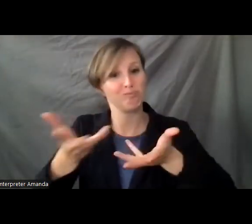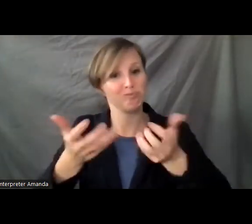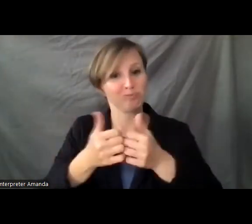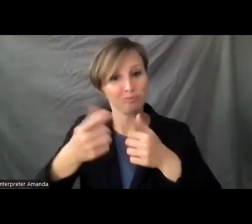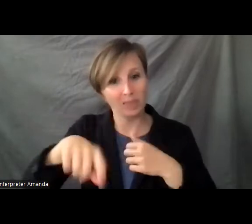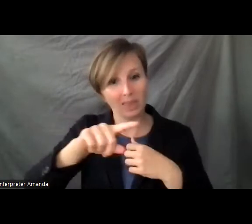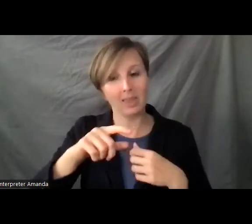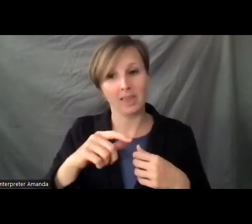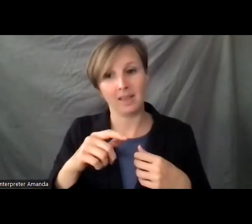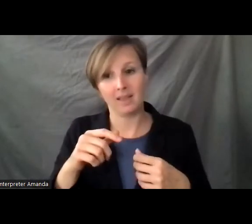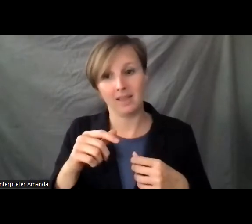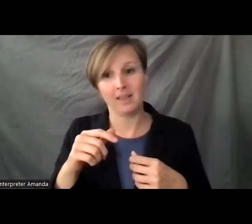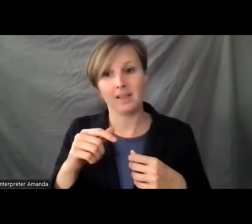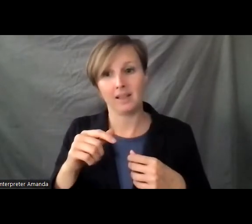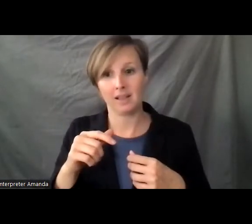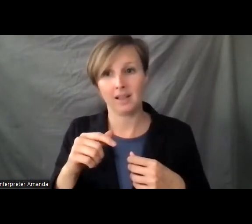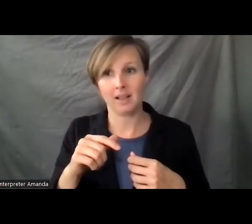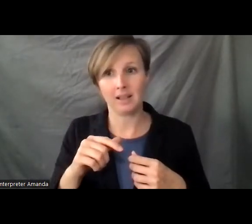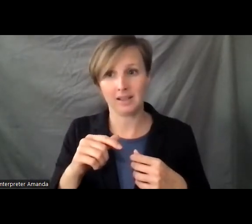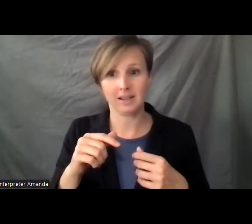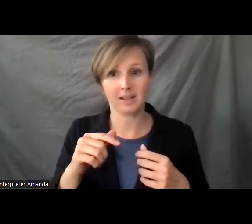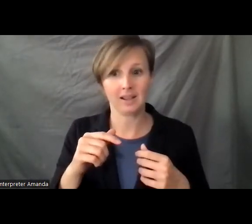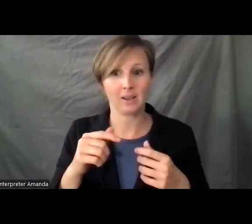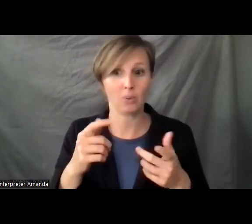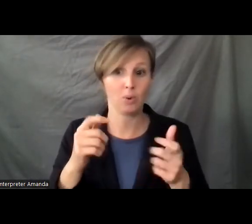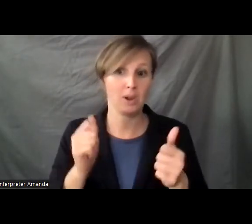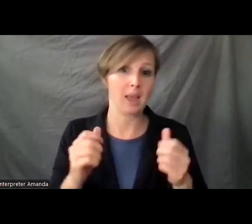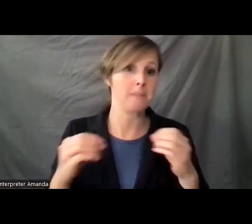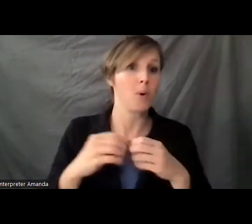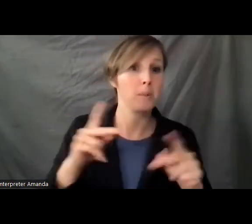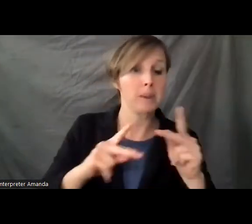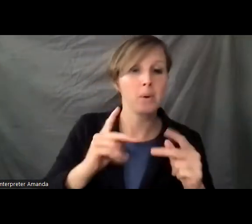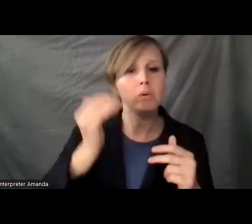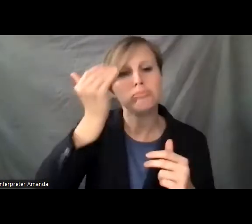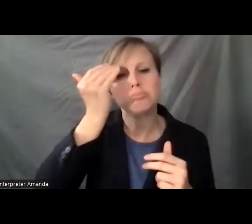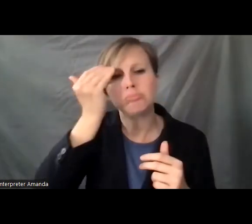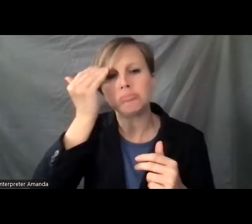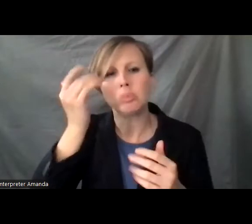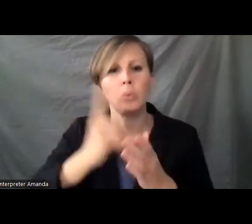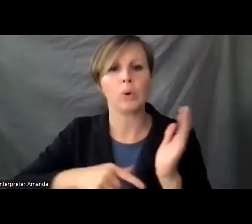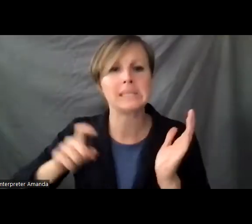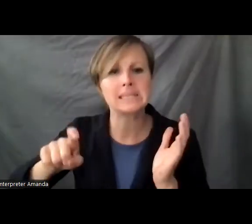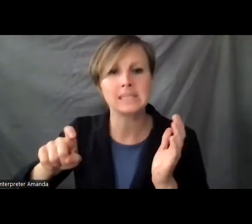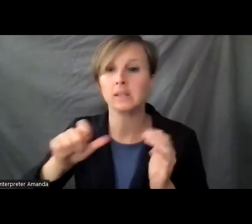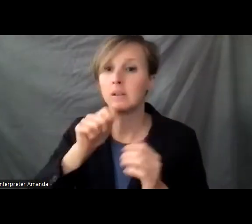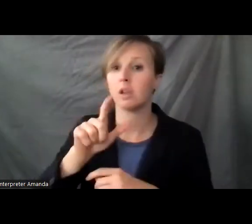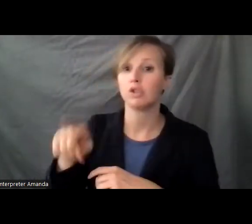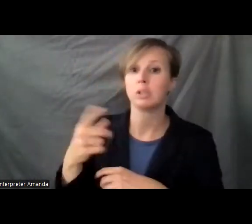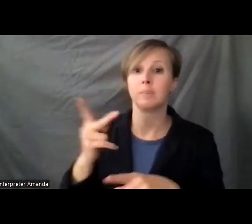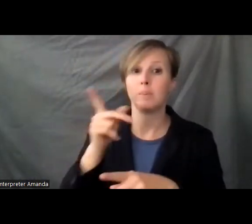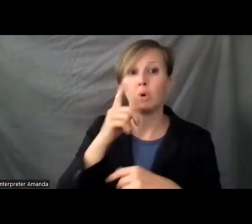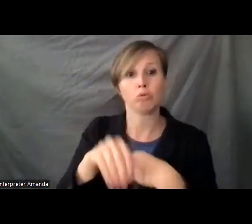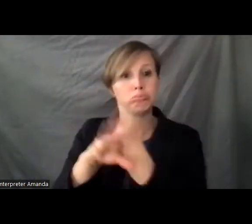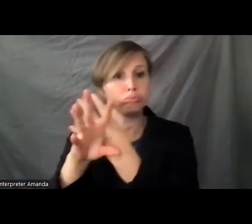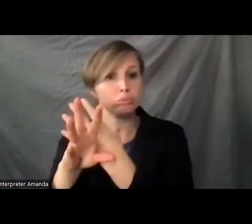that, you know, through this conversation, more people are made aware. It's not just the people that are logging on here today,